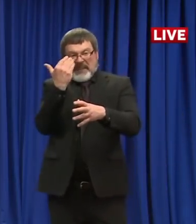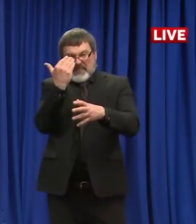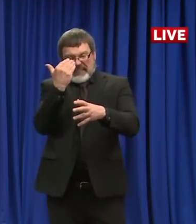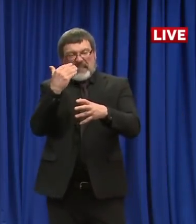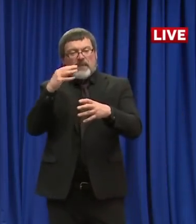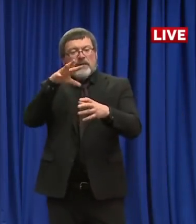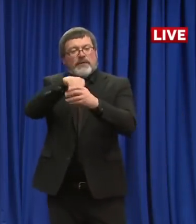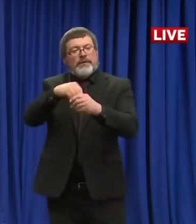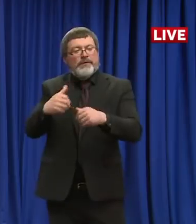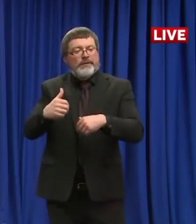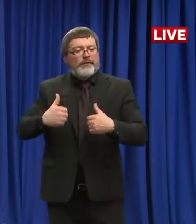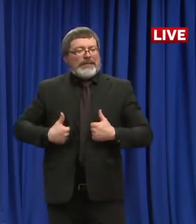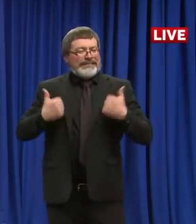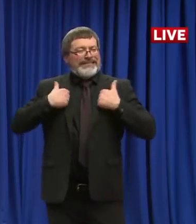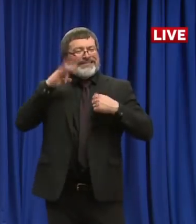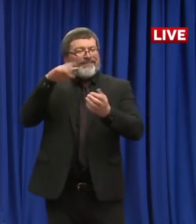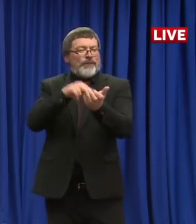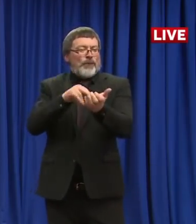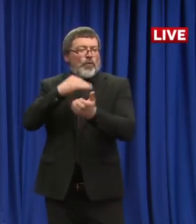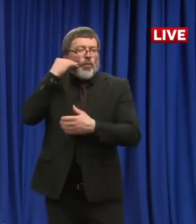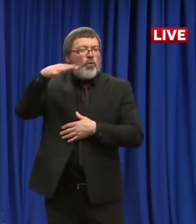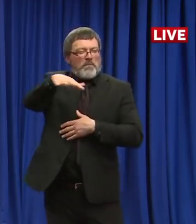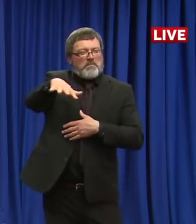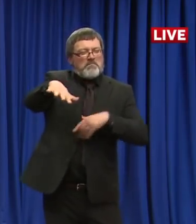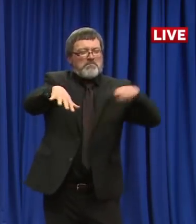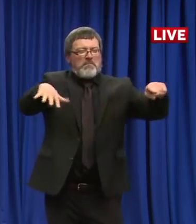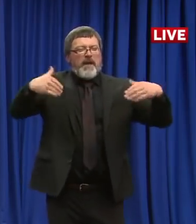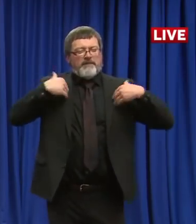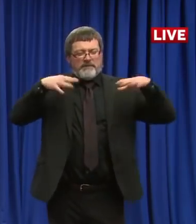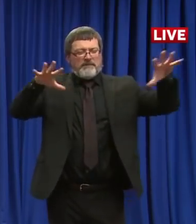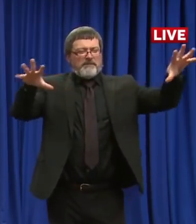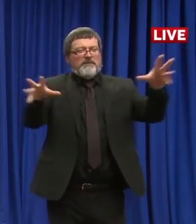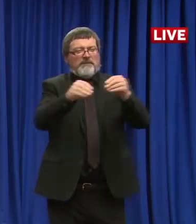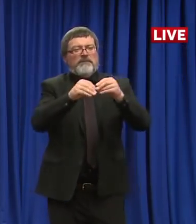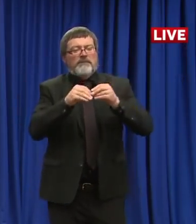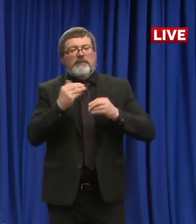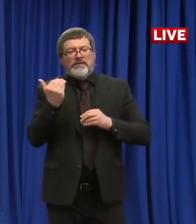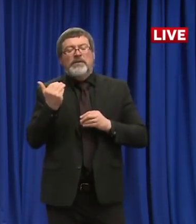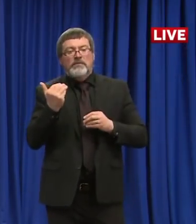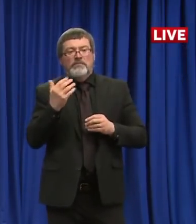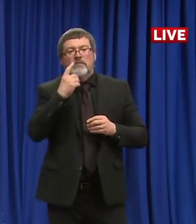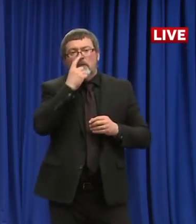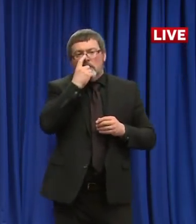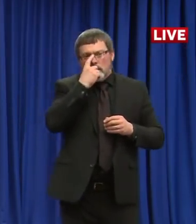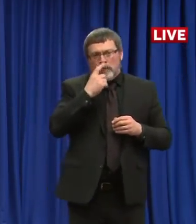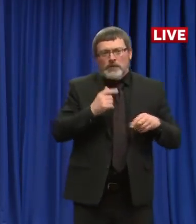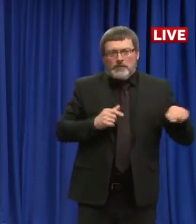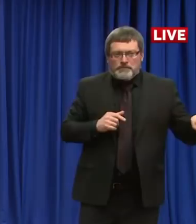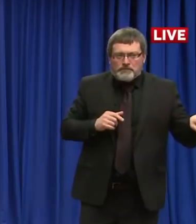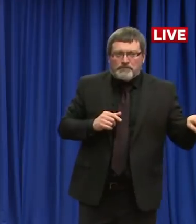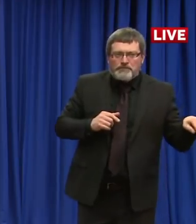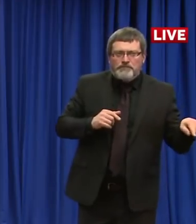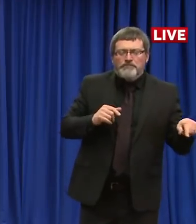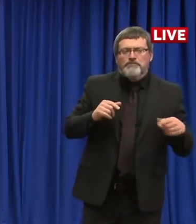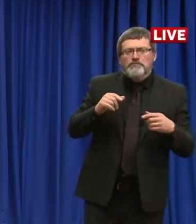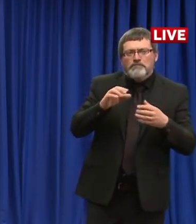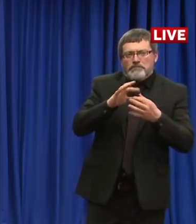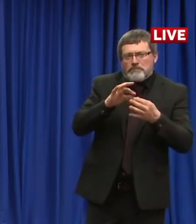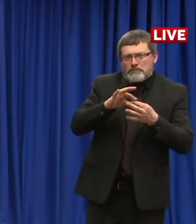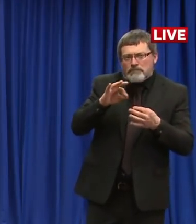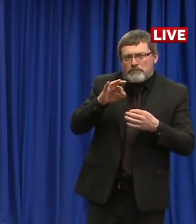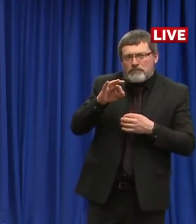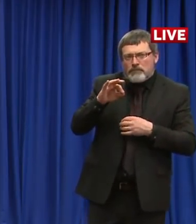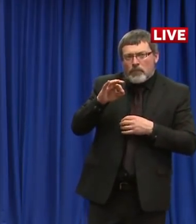facilities. And my question is, can the state, does the state intend to include in its regular